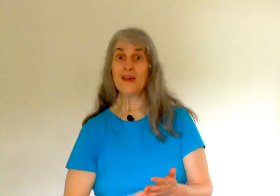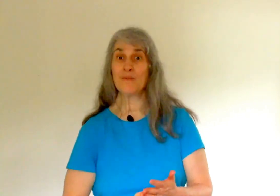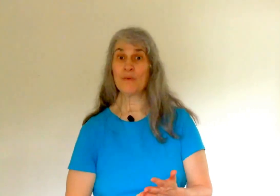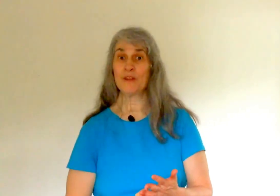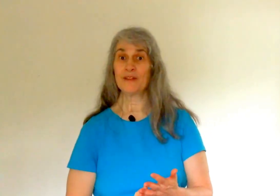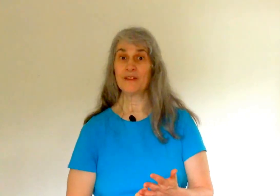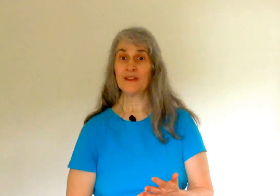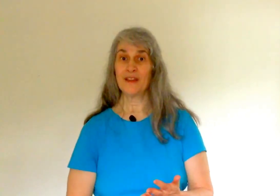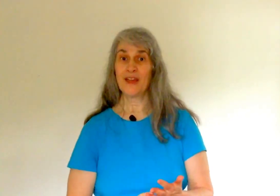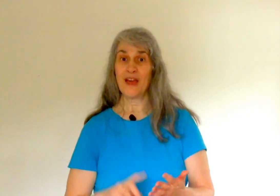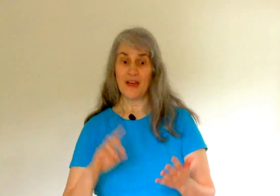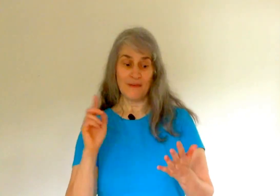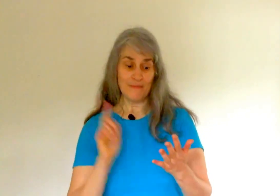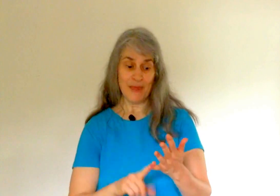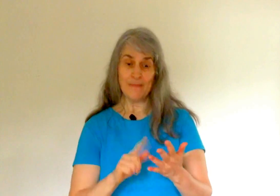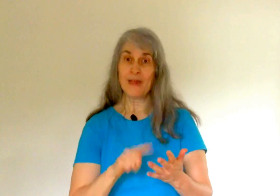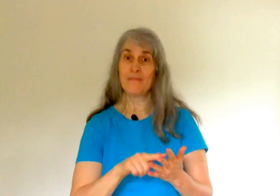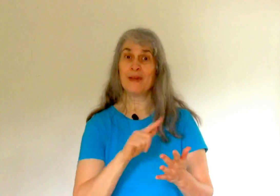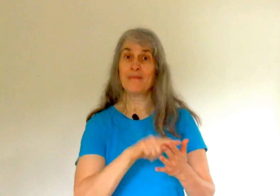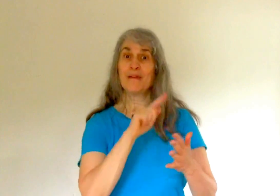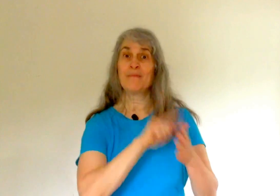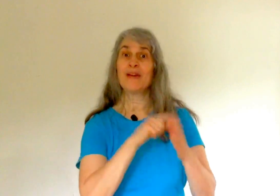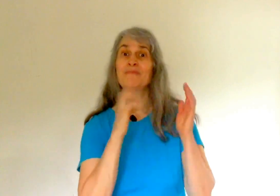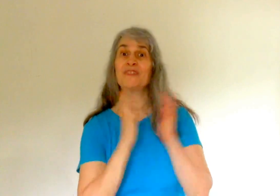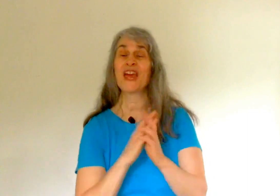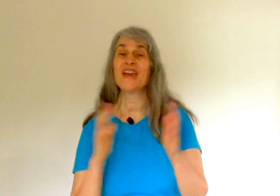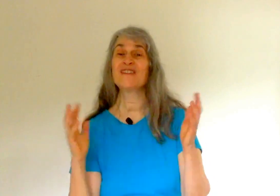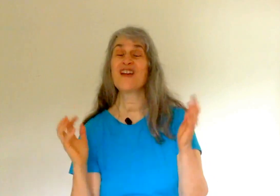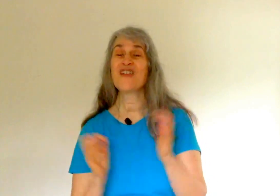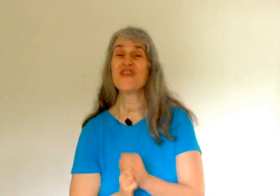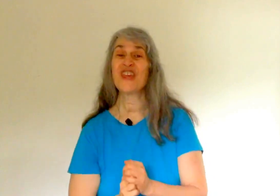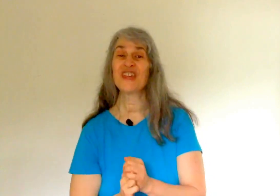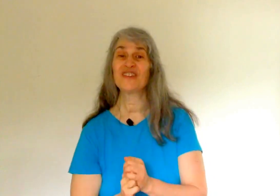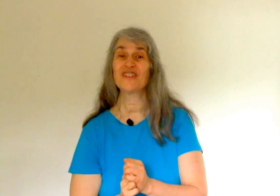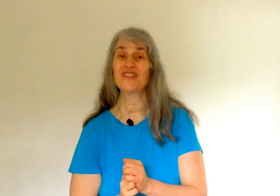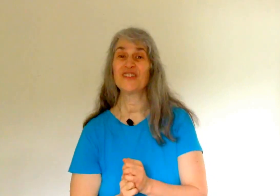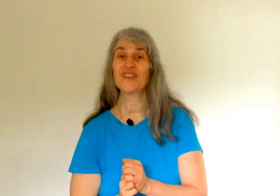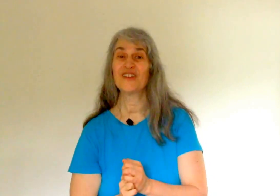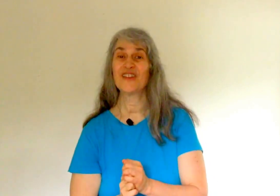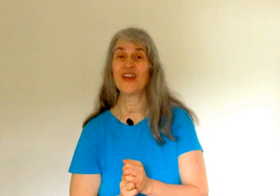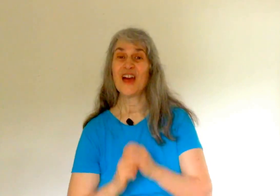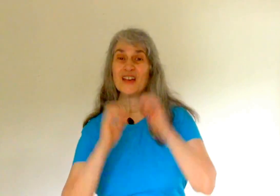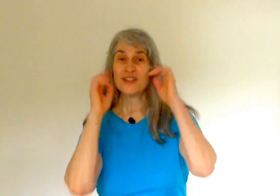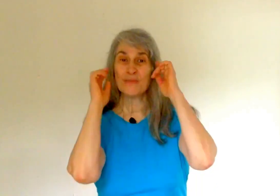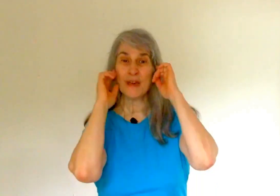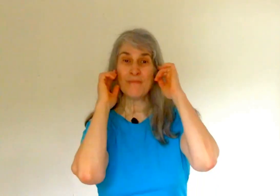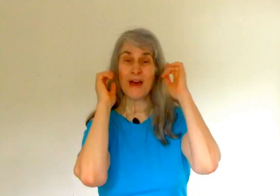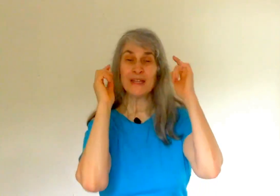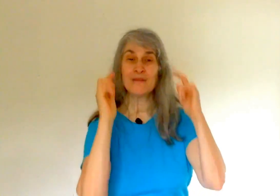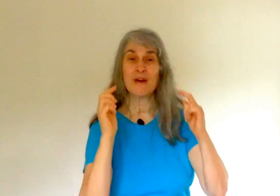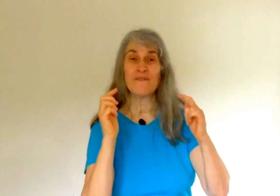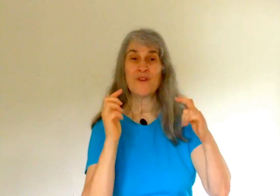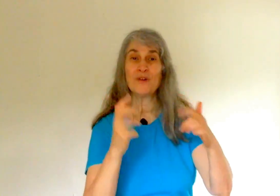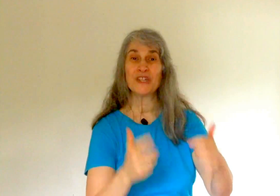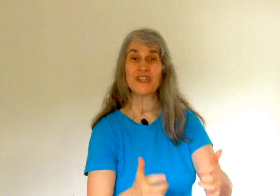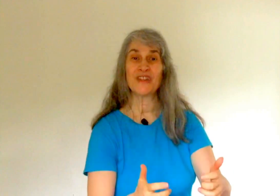that moment. Bam, bam, bam, bam, bam, ten things. So my mind and my focus on